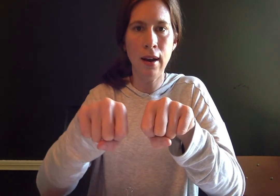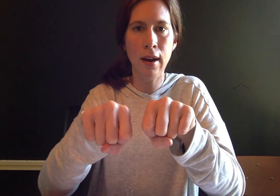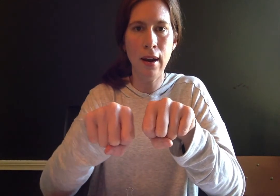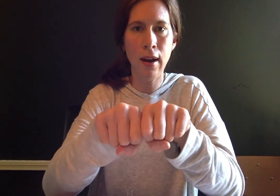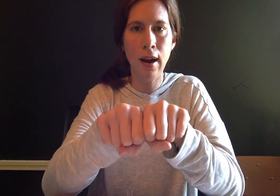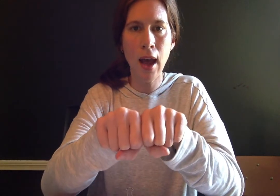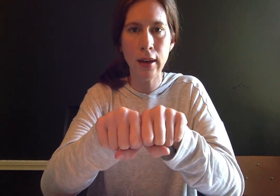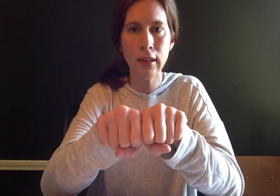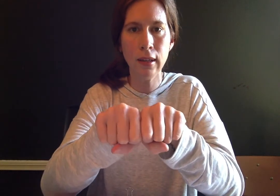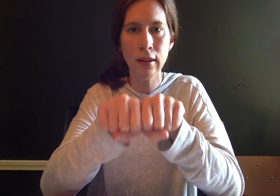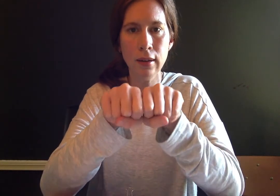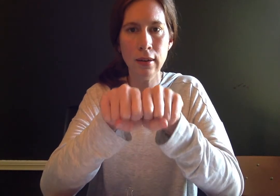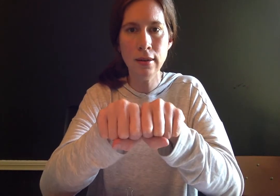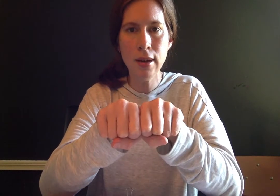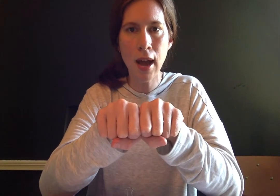Nut. Nut.